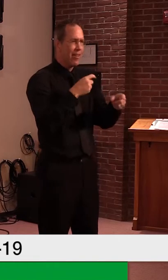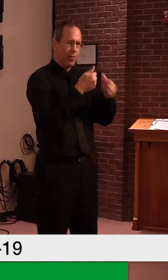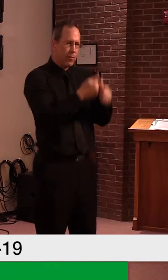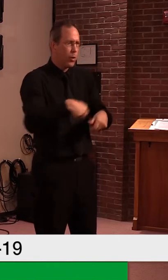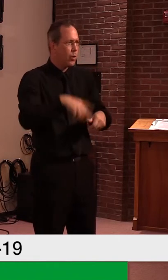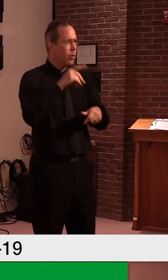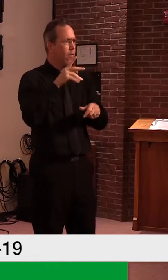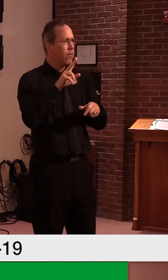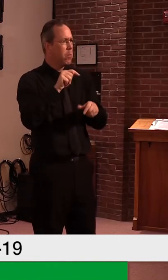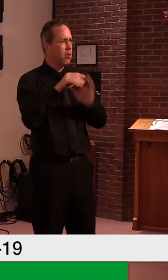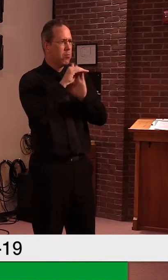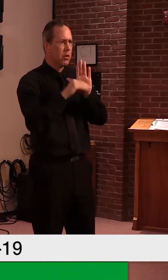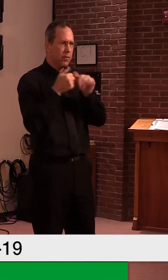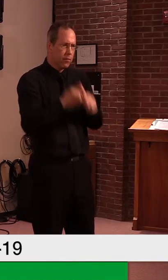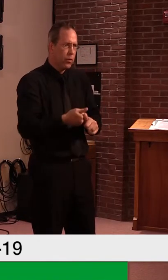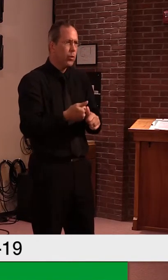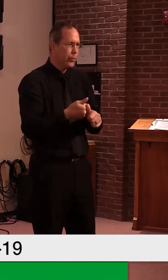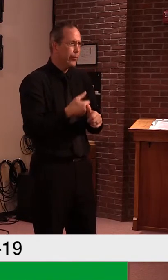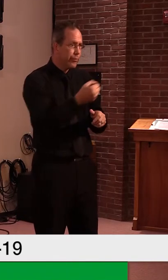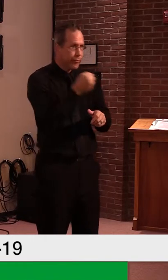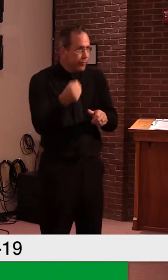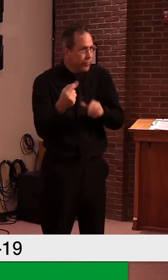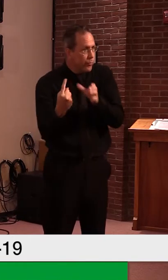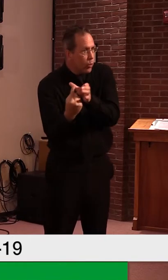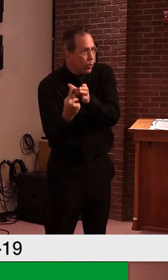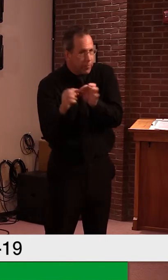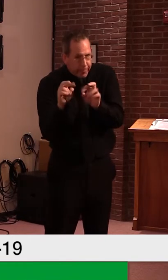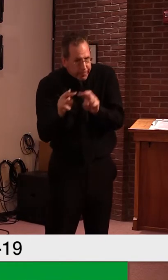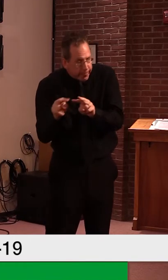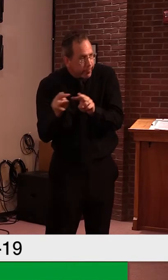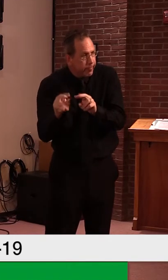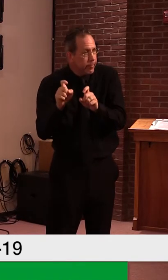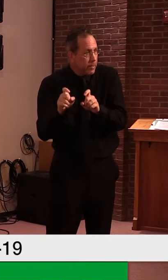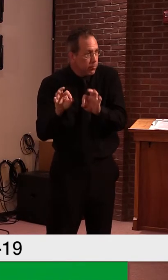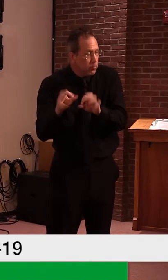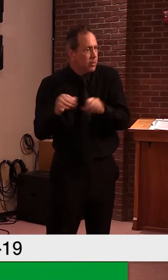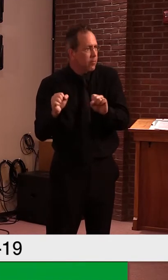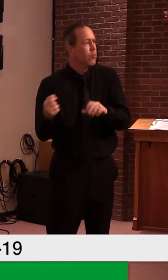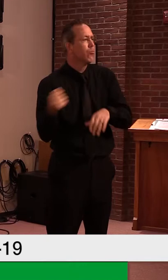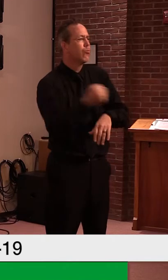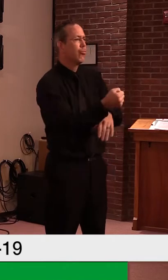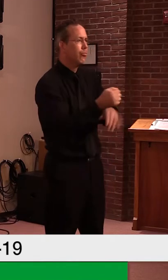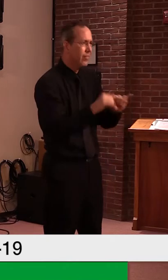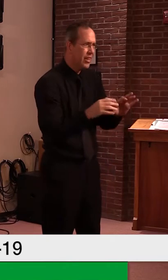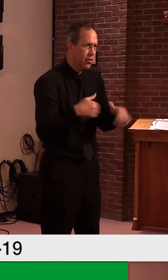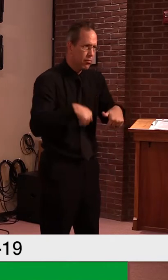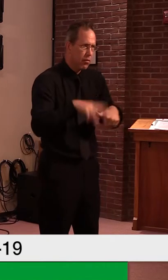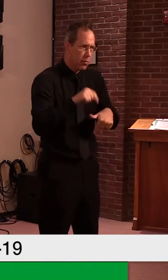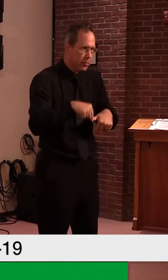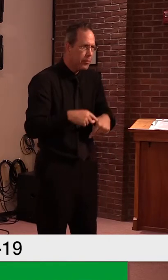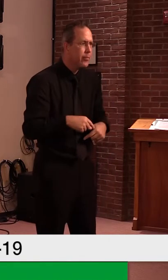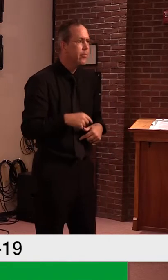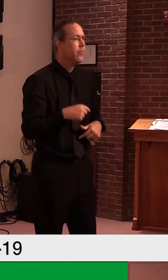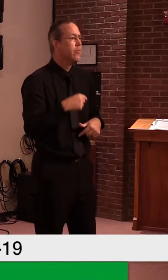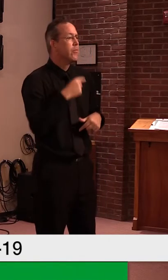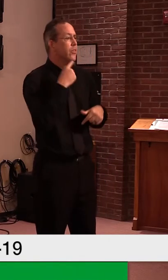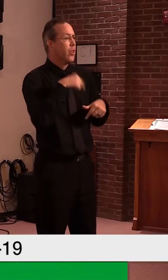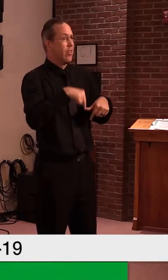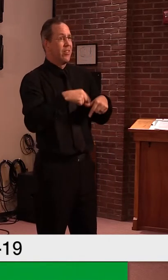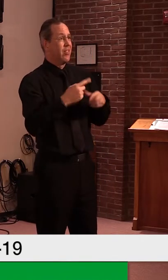protocols and, and we need to right now, we need to really focus our attention on this outbreak